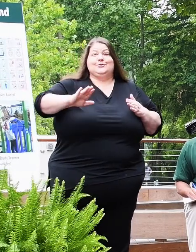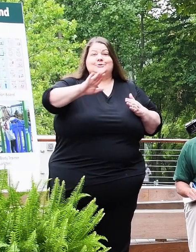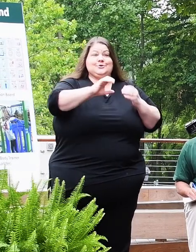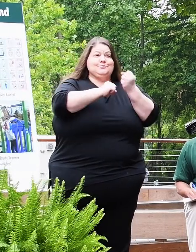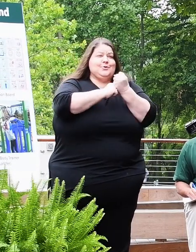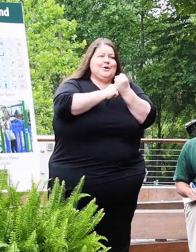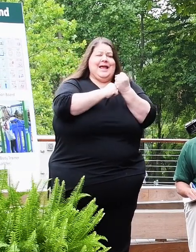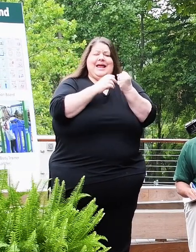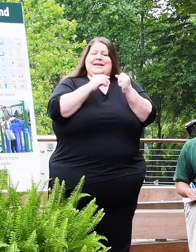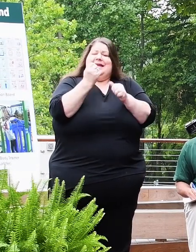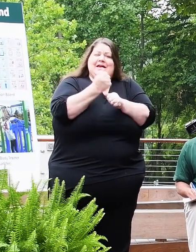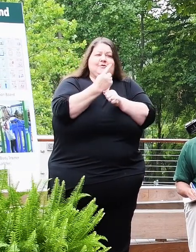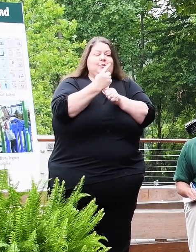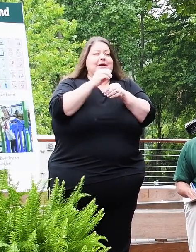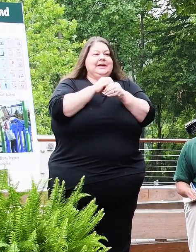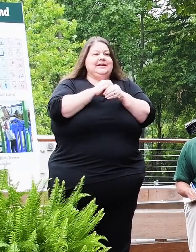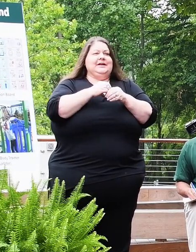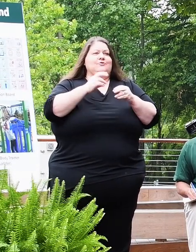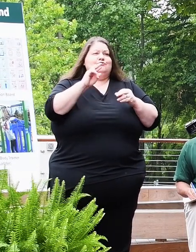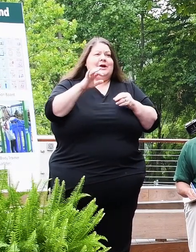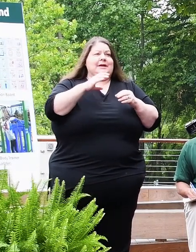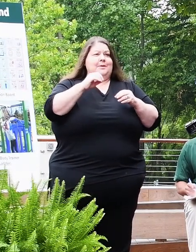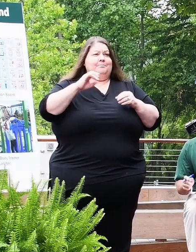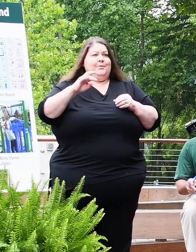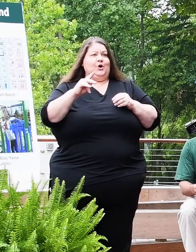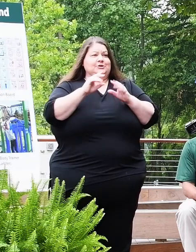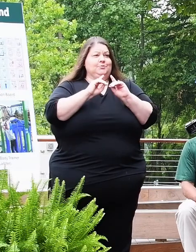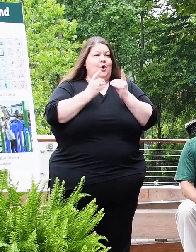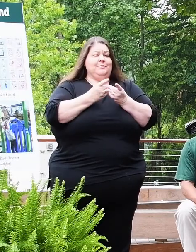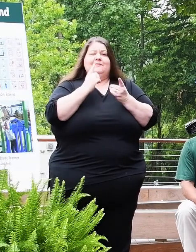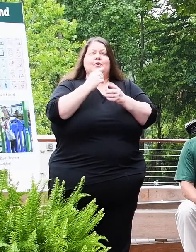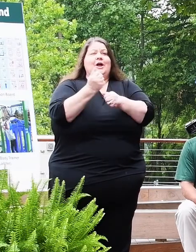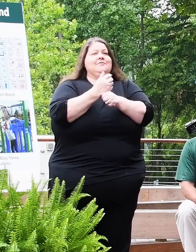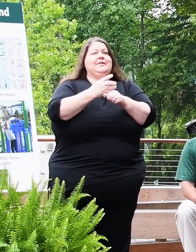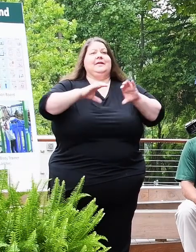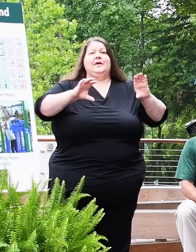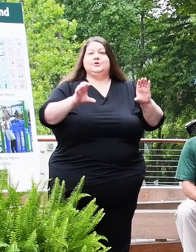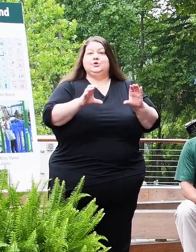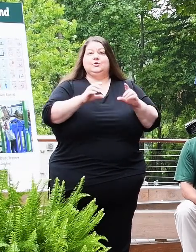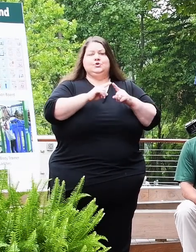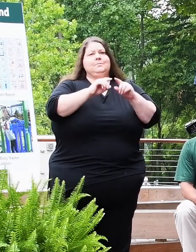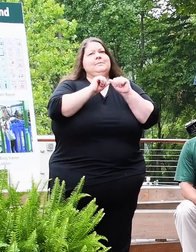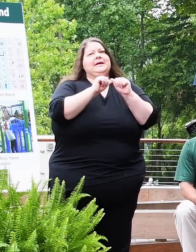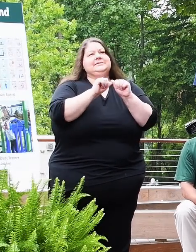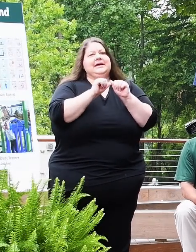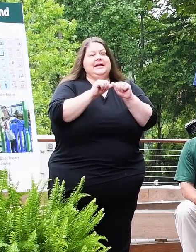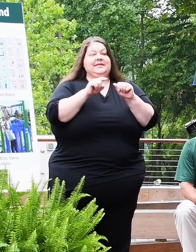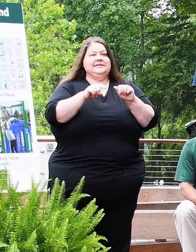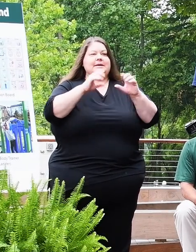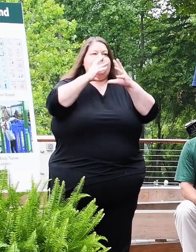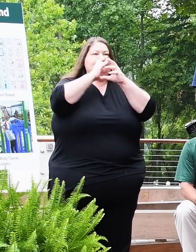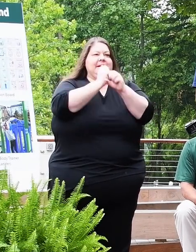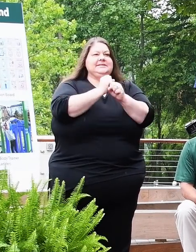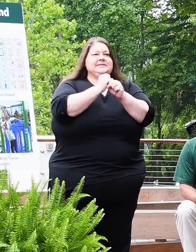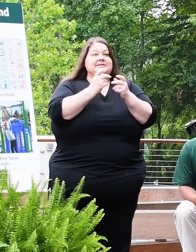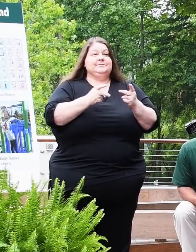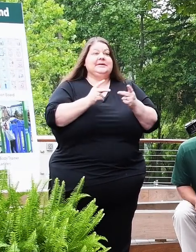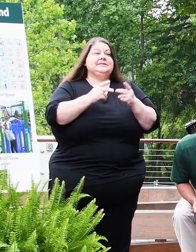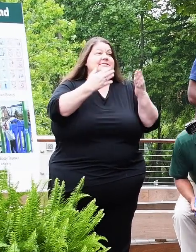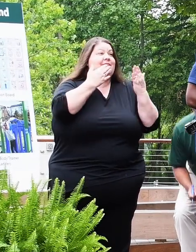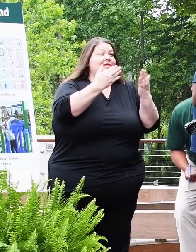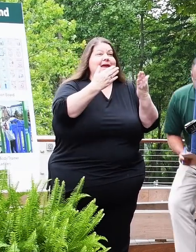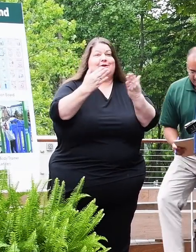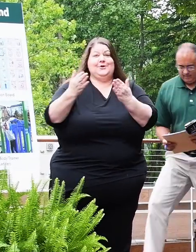everyone in our Recreation and Parks Department for all they do to maintain these amazing spaces. Thank you all.